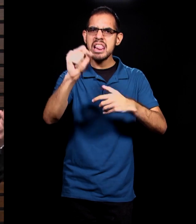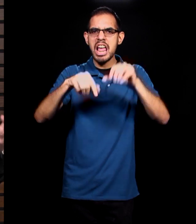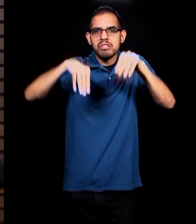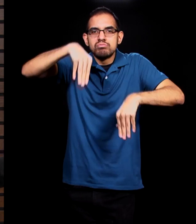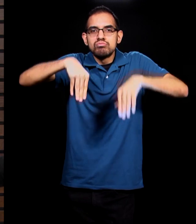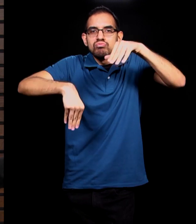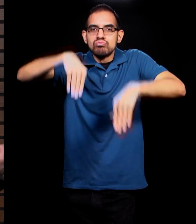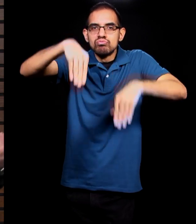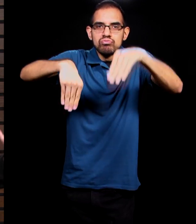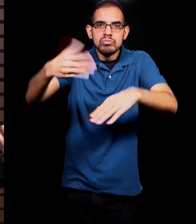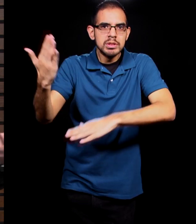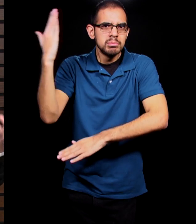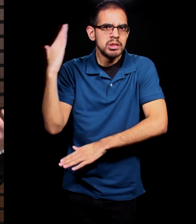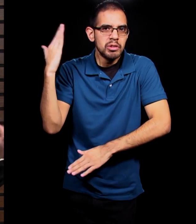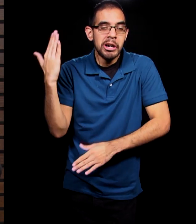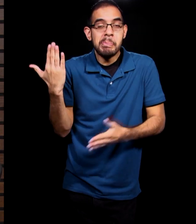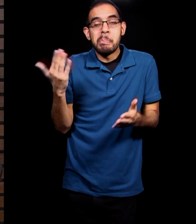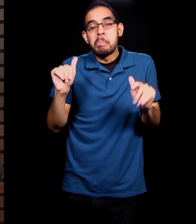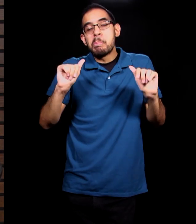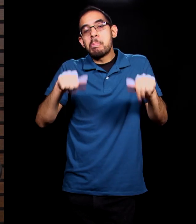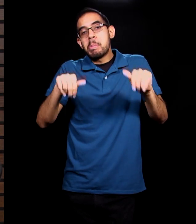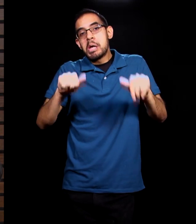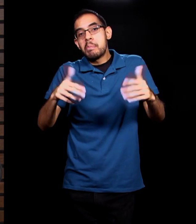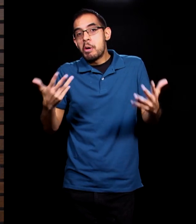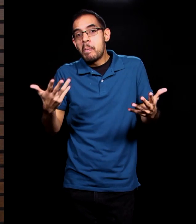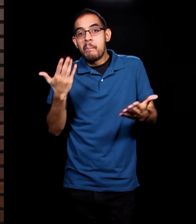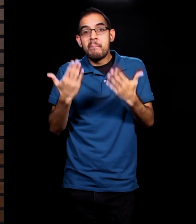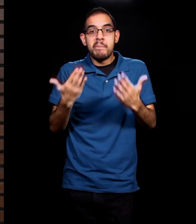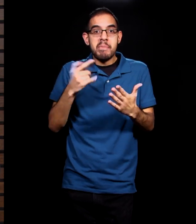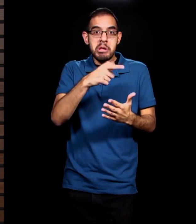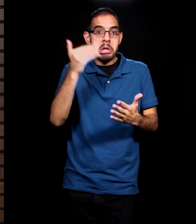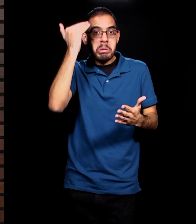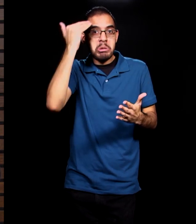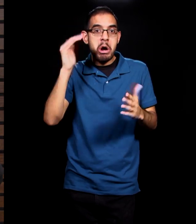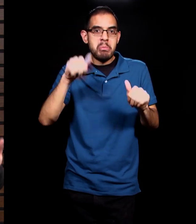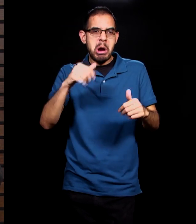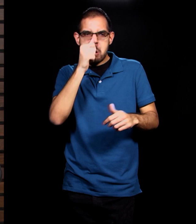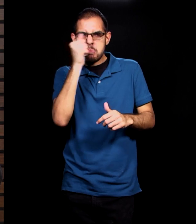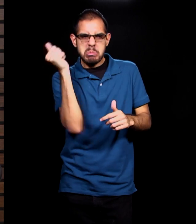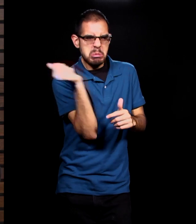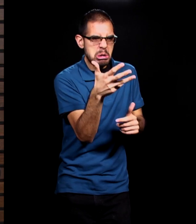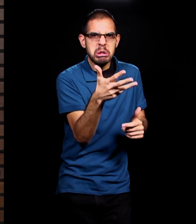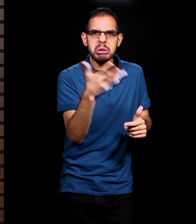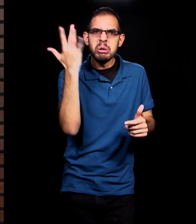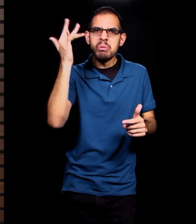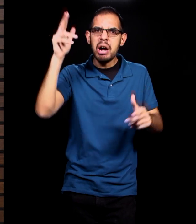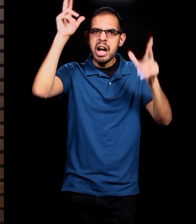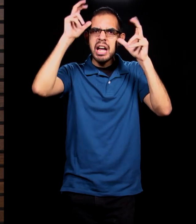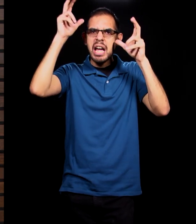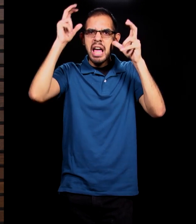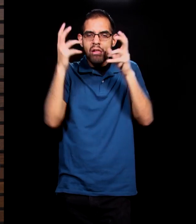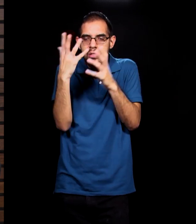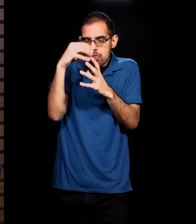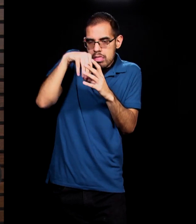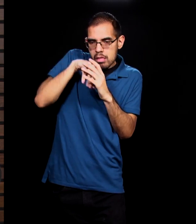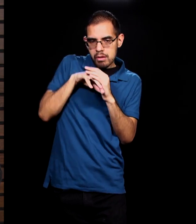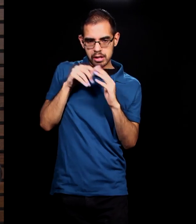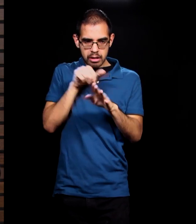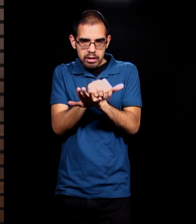Literally the animal that is the snake very, very well be cursed because the serpent chose to embody that. But in verse 15, it's